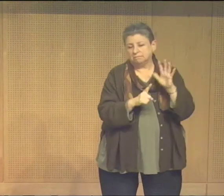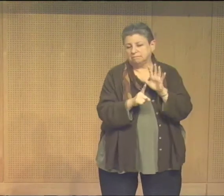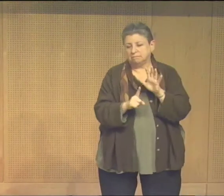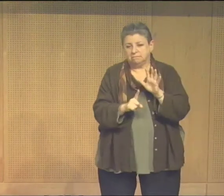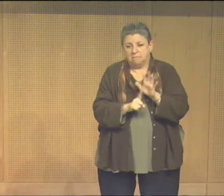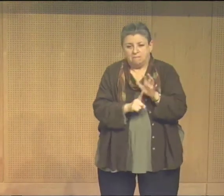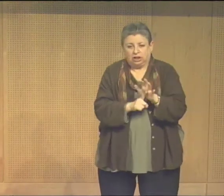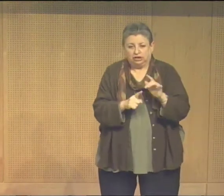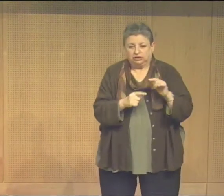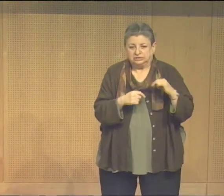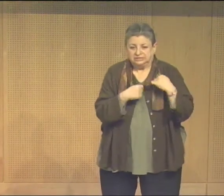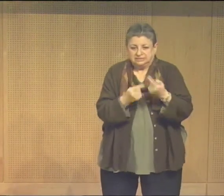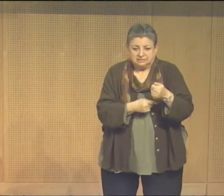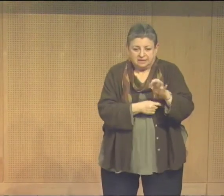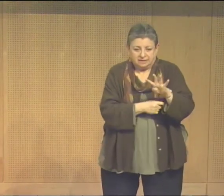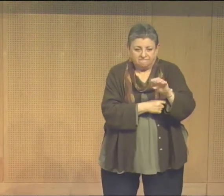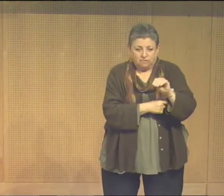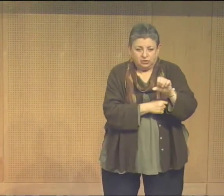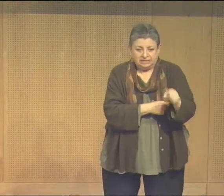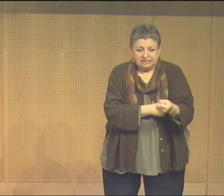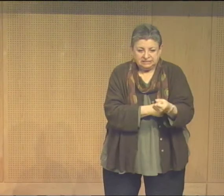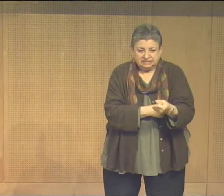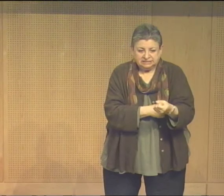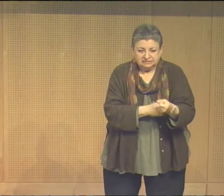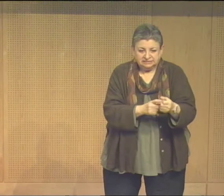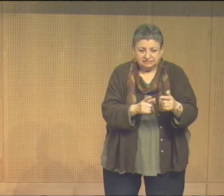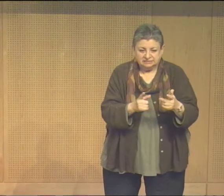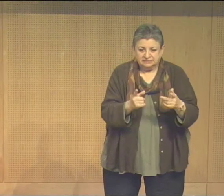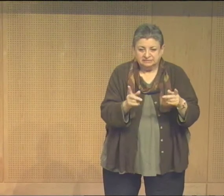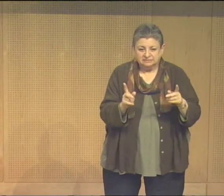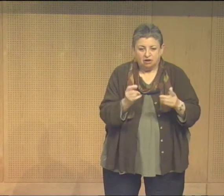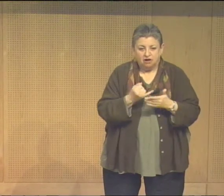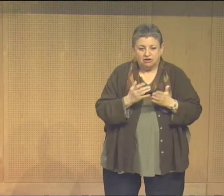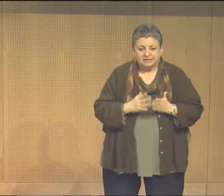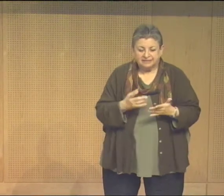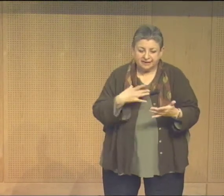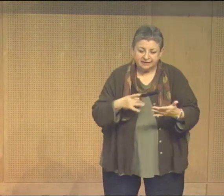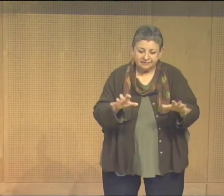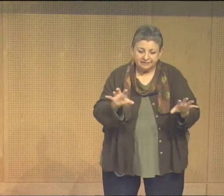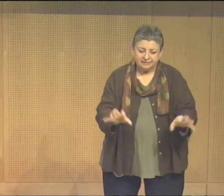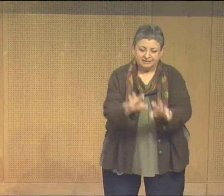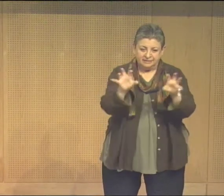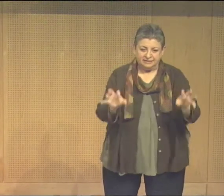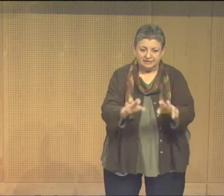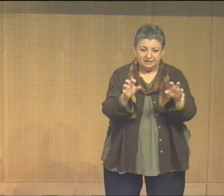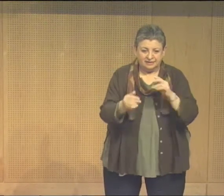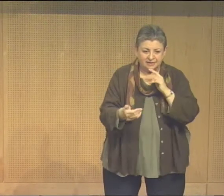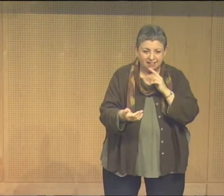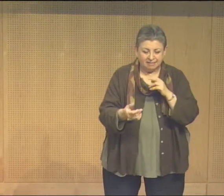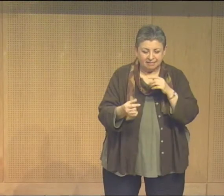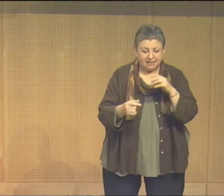An idea for a stamp. Well, it's been popular since the 40s. Artists like to create,